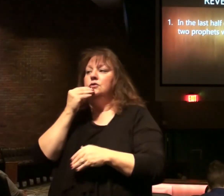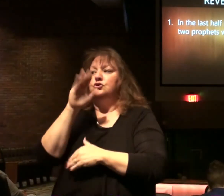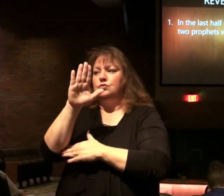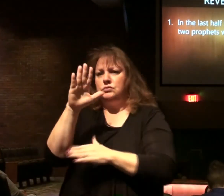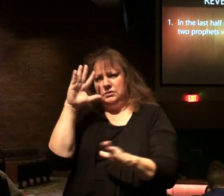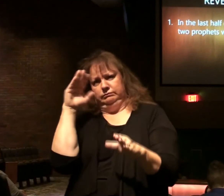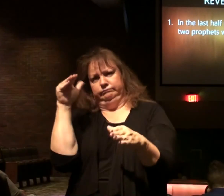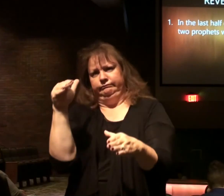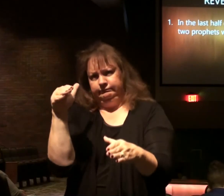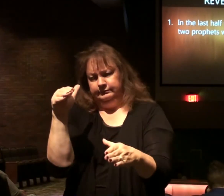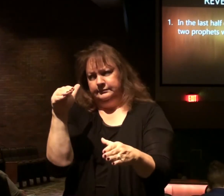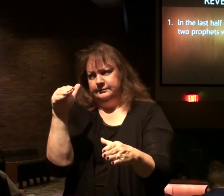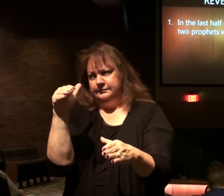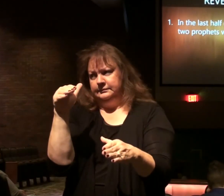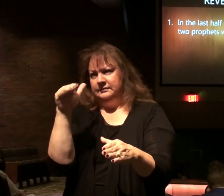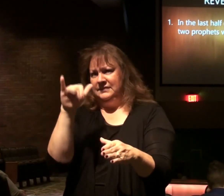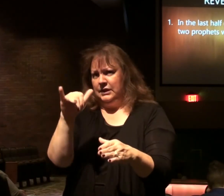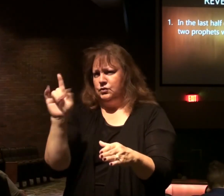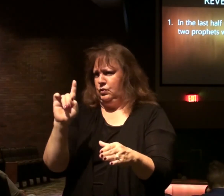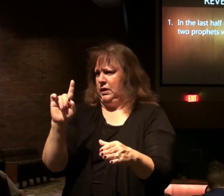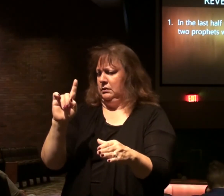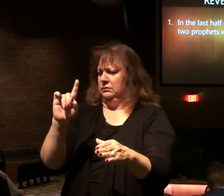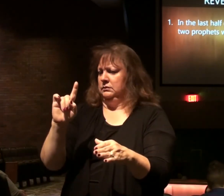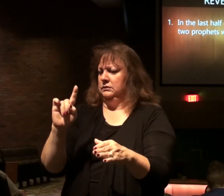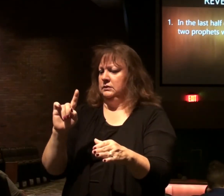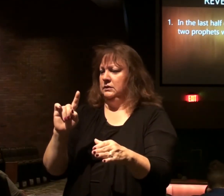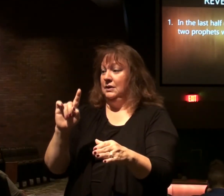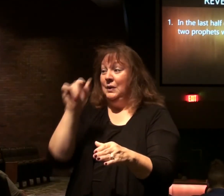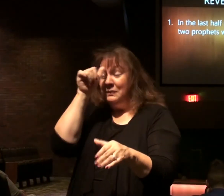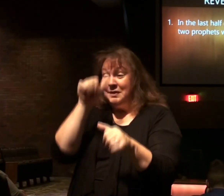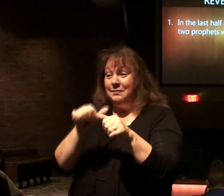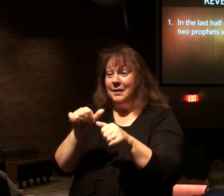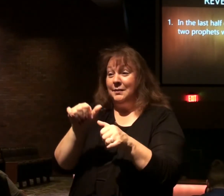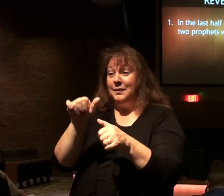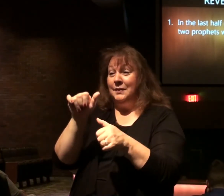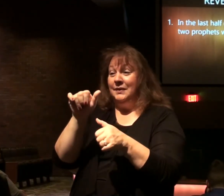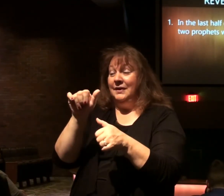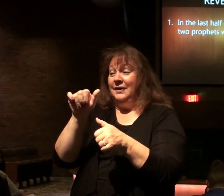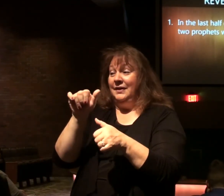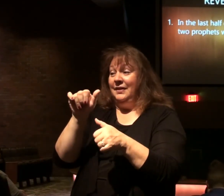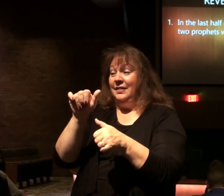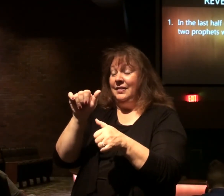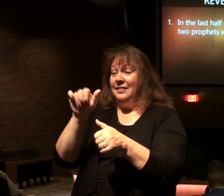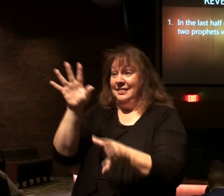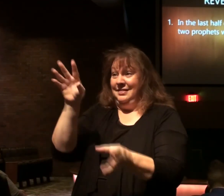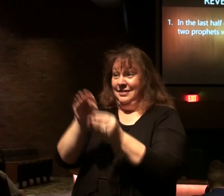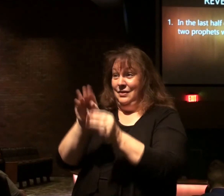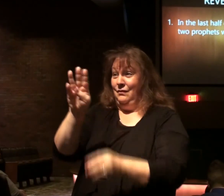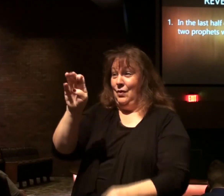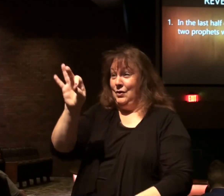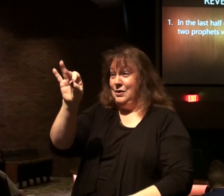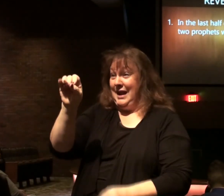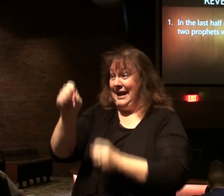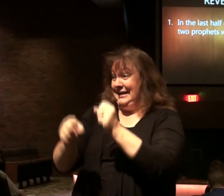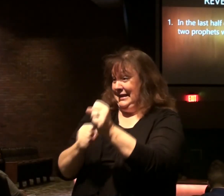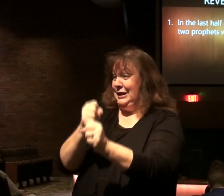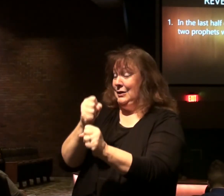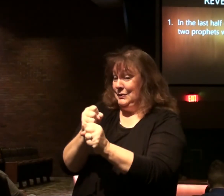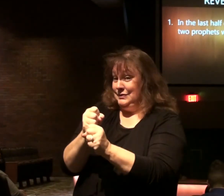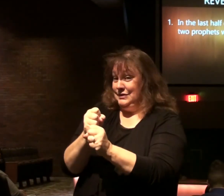Jerusalem. Because that's the focal point. Where we are. Remember. Seventy sevens. Are determined upon your people. Daniel the Jews.